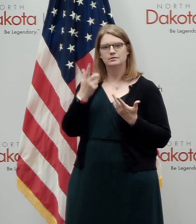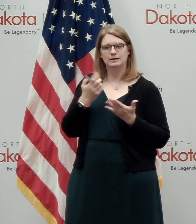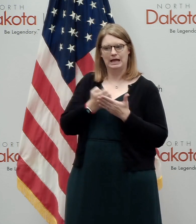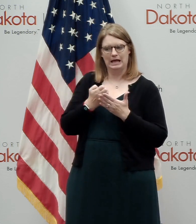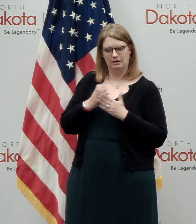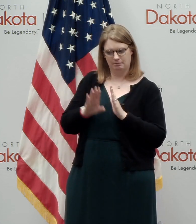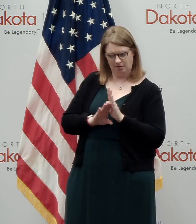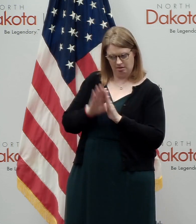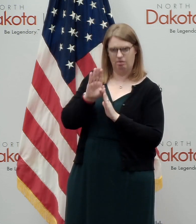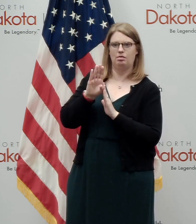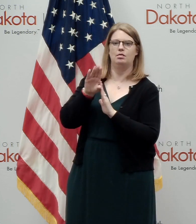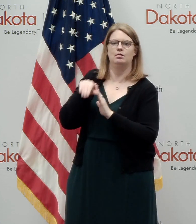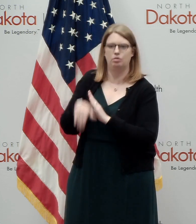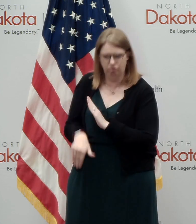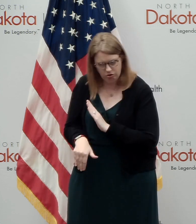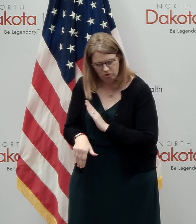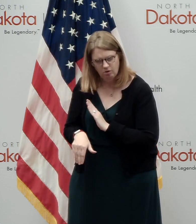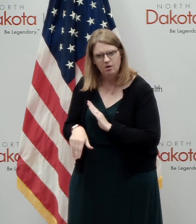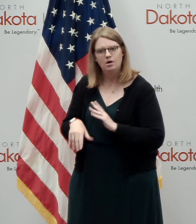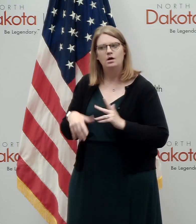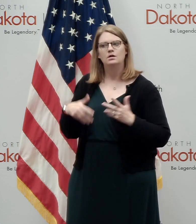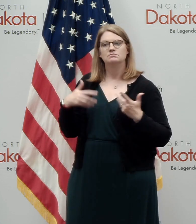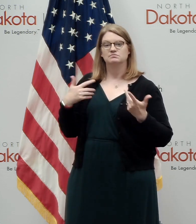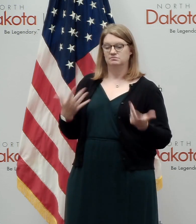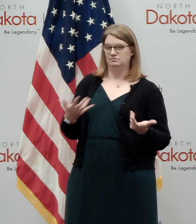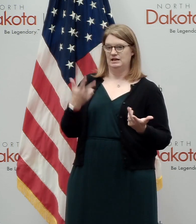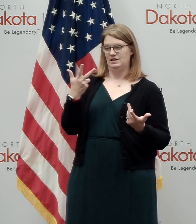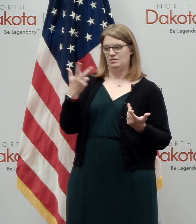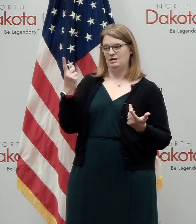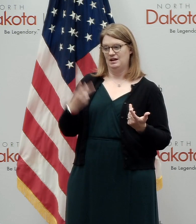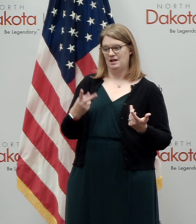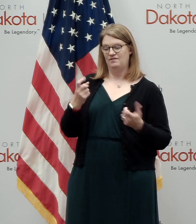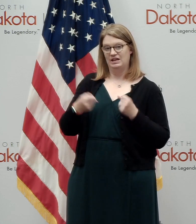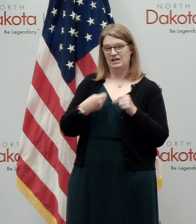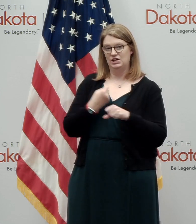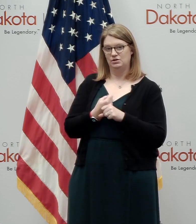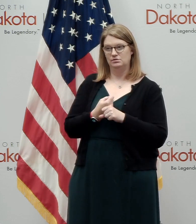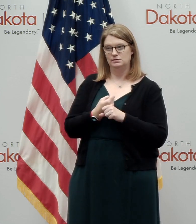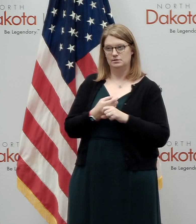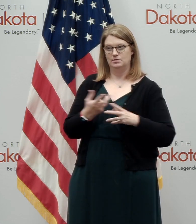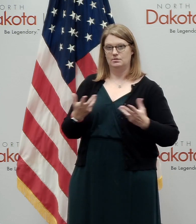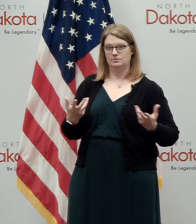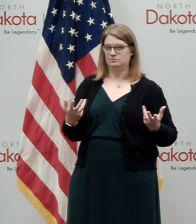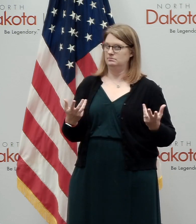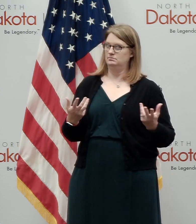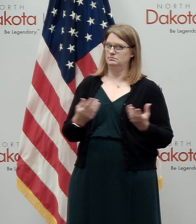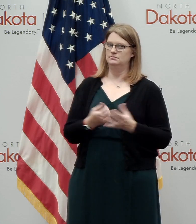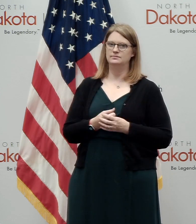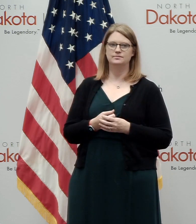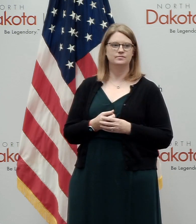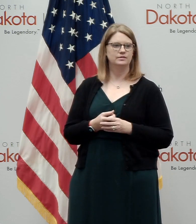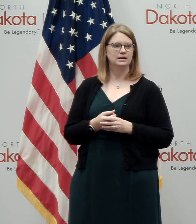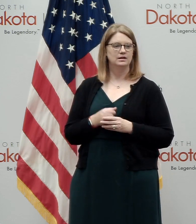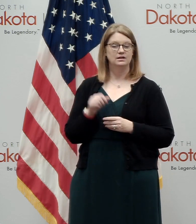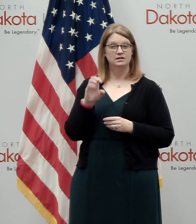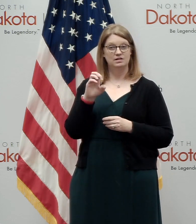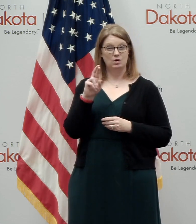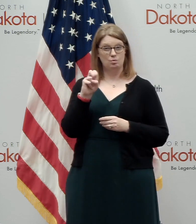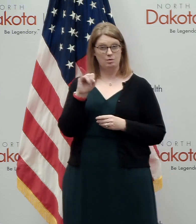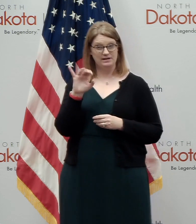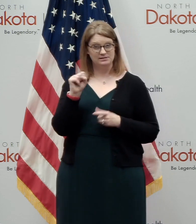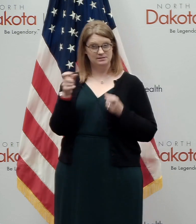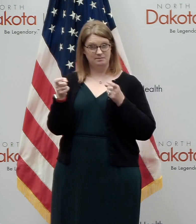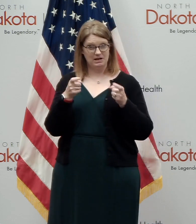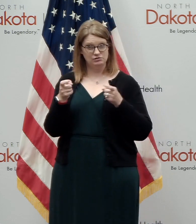economic recovery. Now we've had a second collapse, uh, in three and a half years. So it's, it's been, uh, you know, the crisis management has been